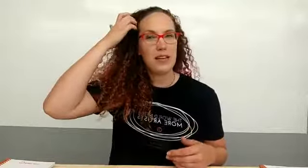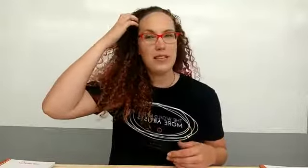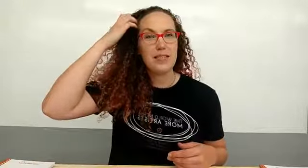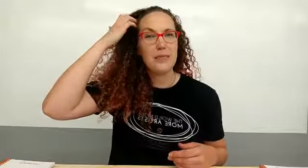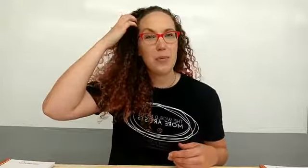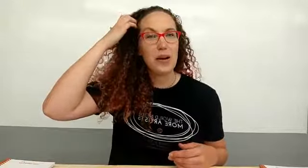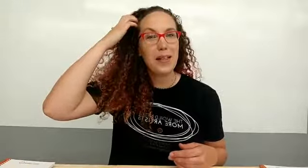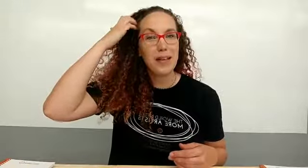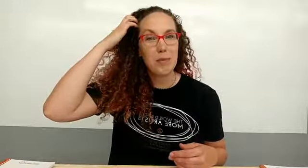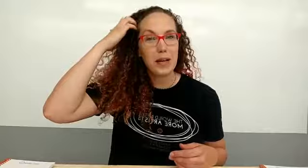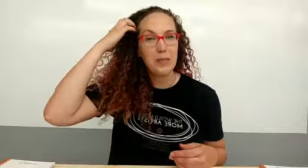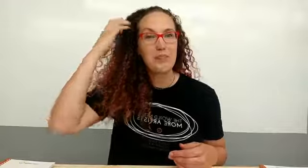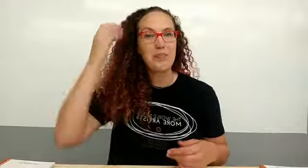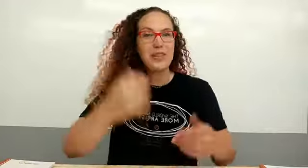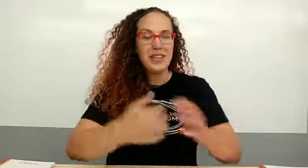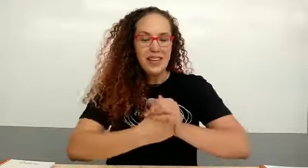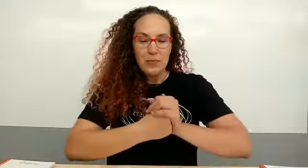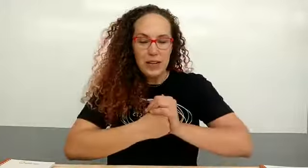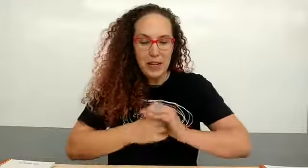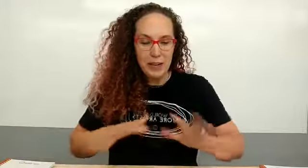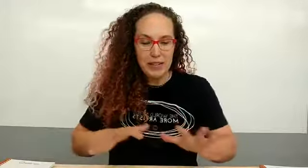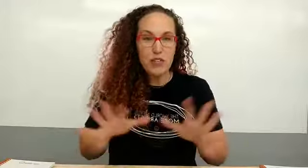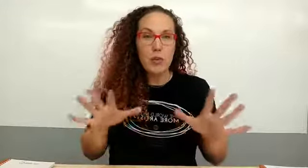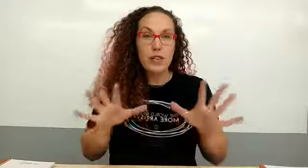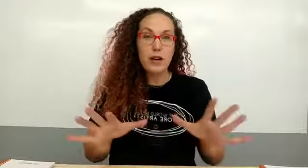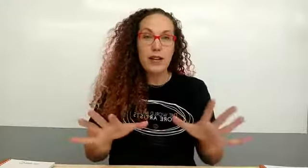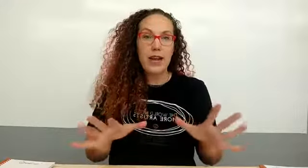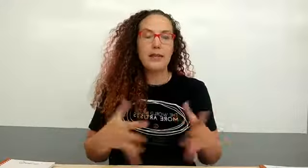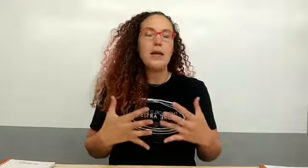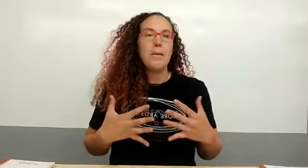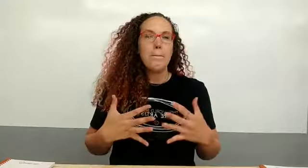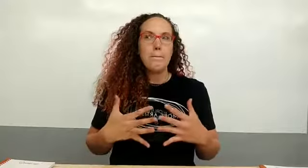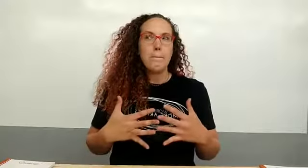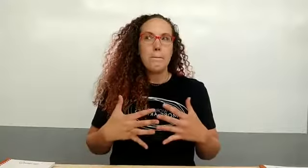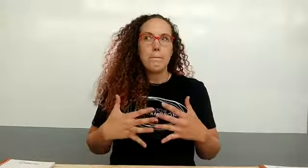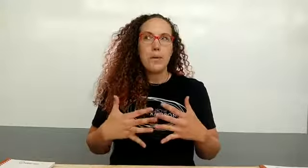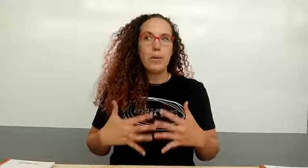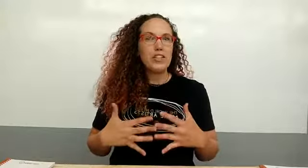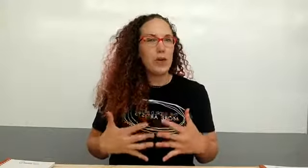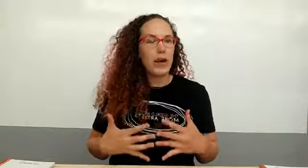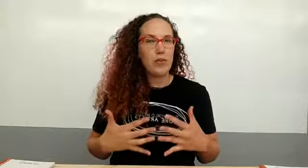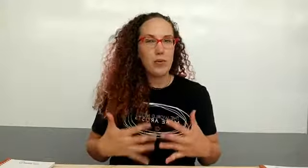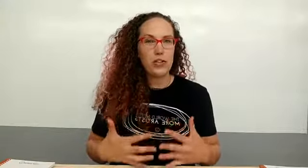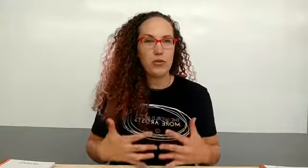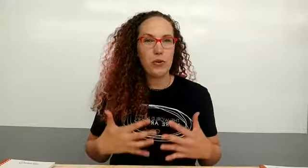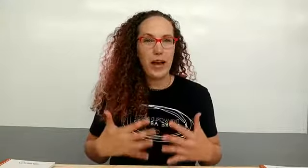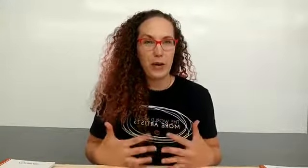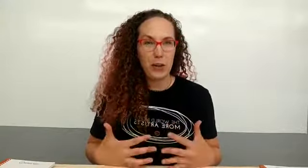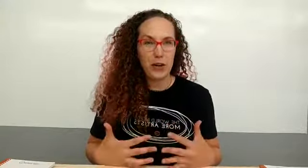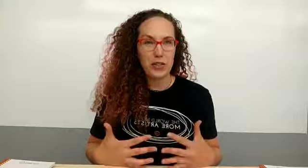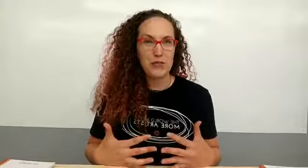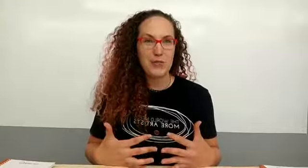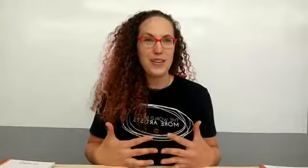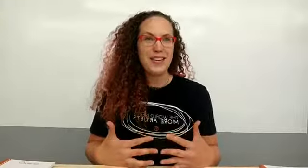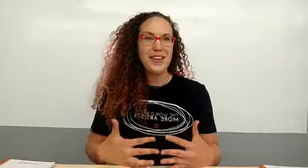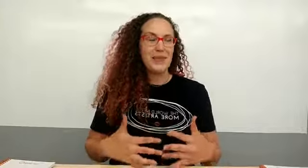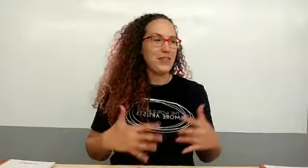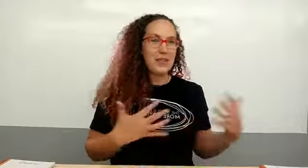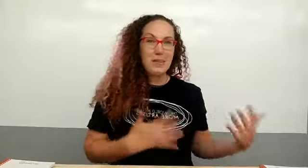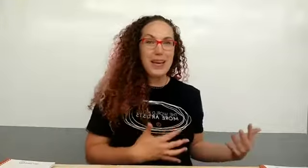things pretty last minute but anyways so we started that but we don't have a preschool counterpart we've got the big